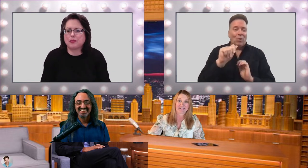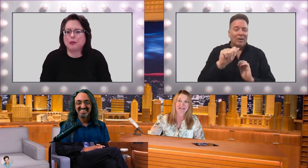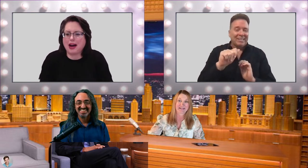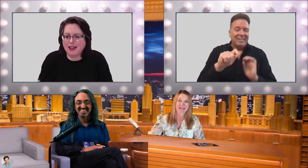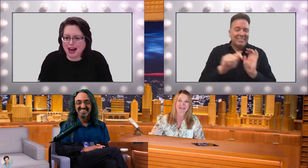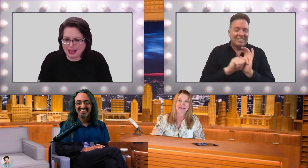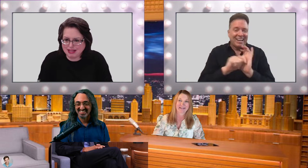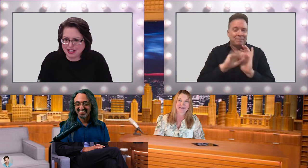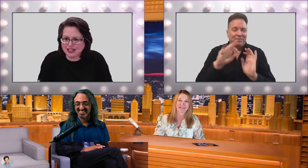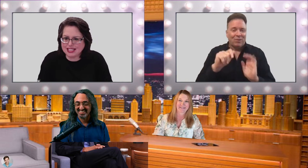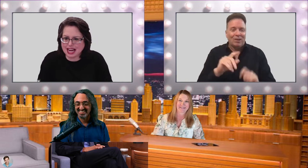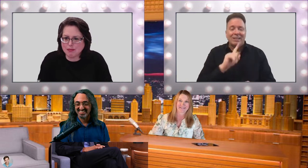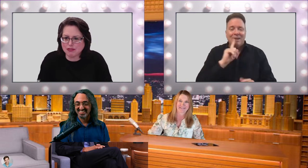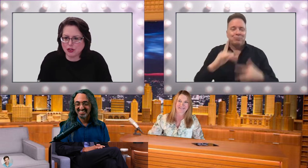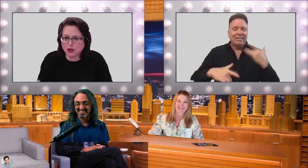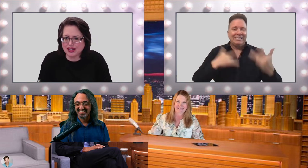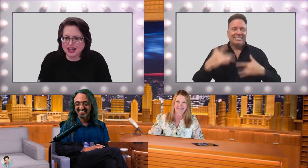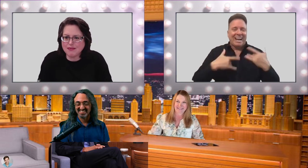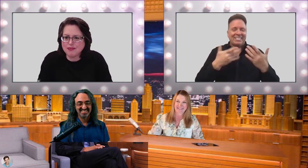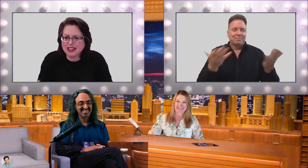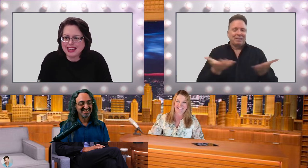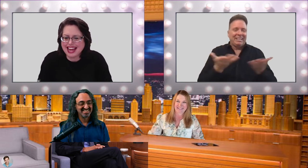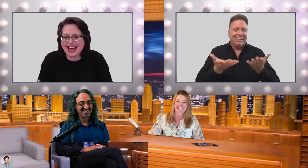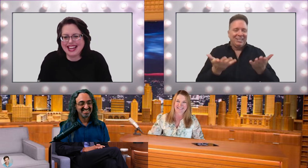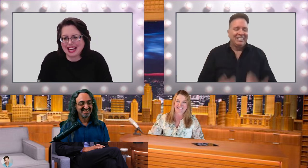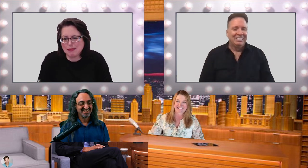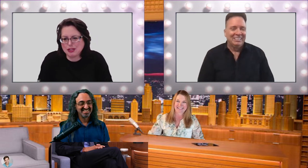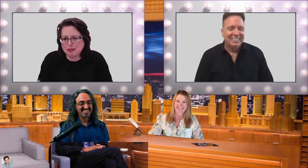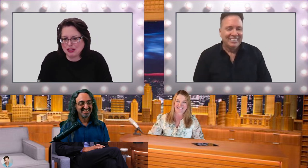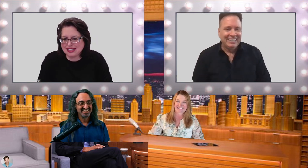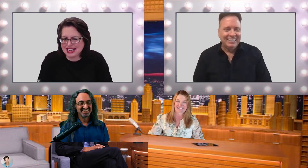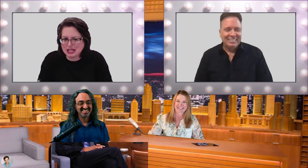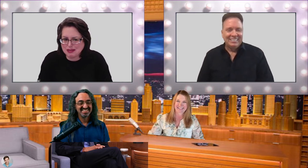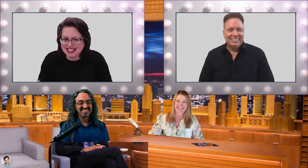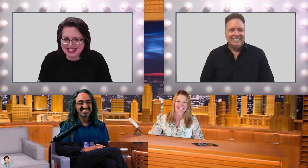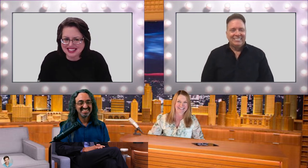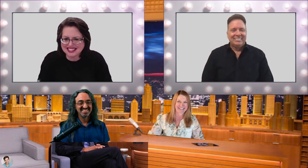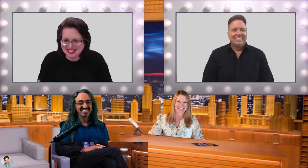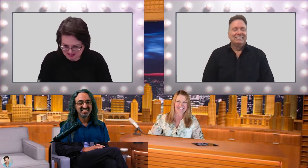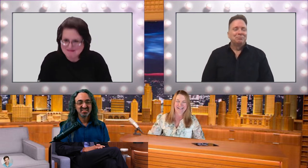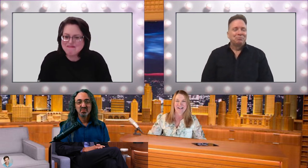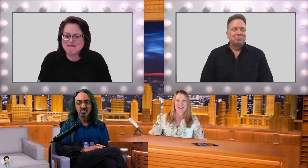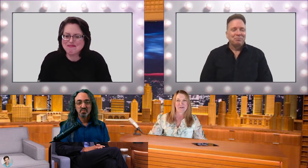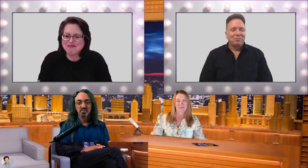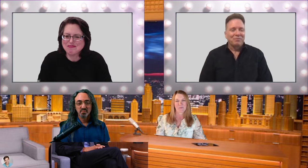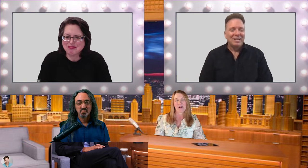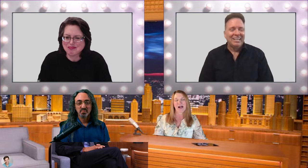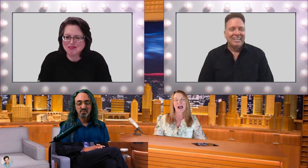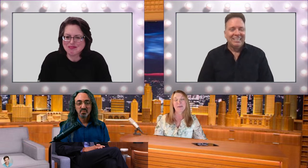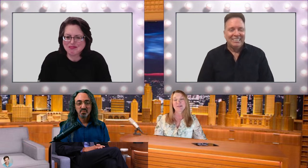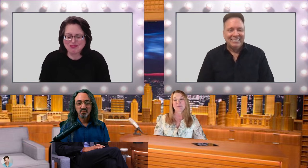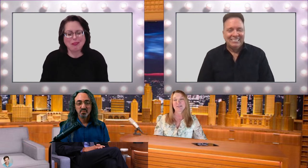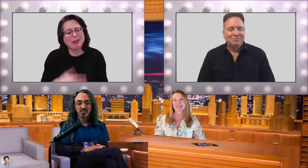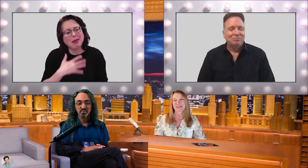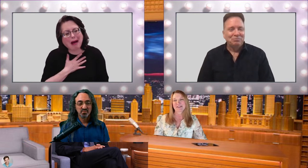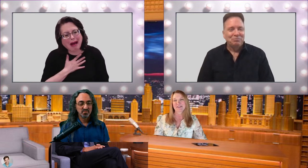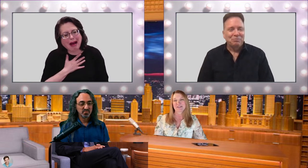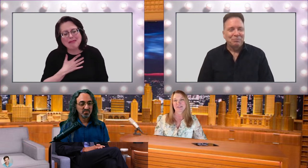Well, I am here in Tampa, Florida. And, I am super excited to be here. Well, I'm super excited you're